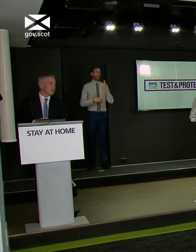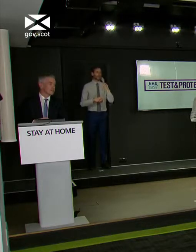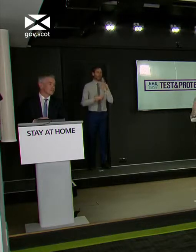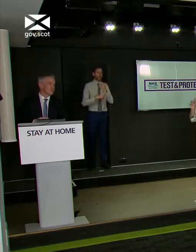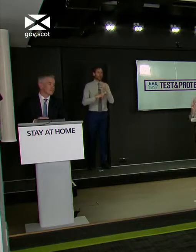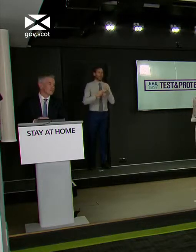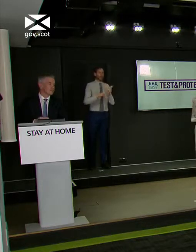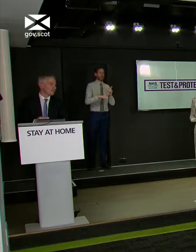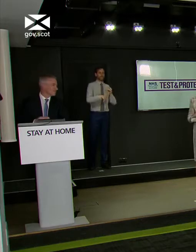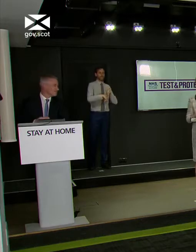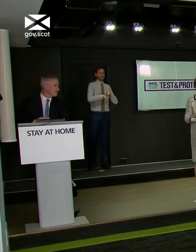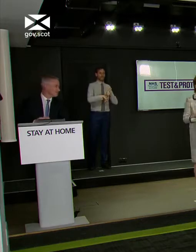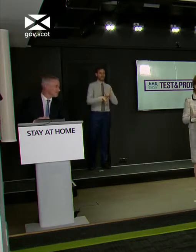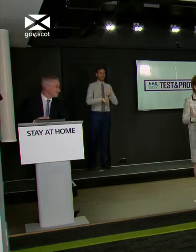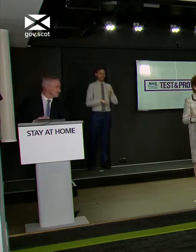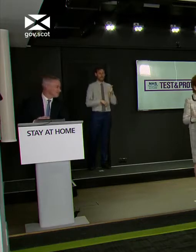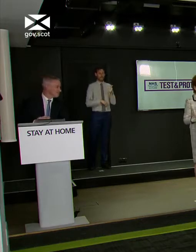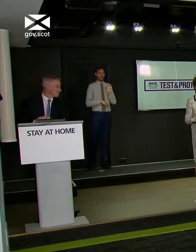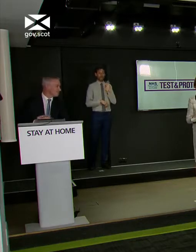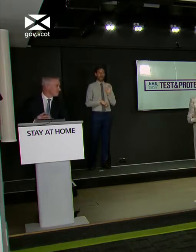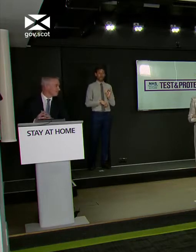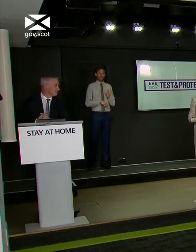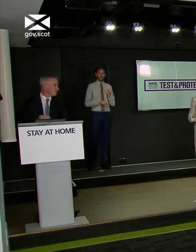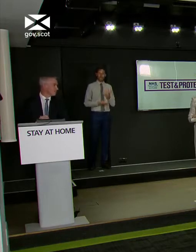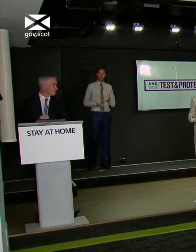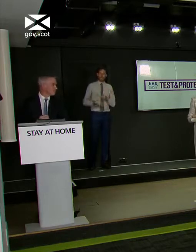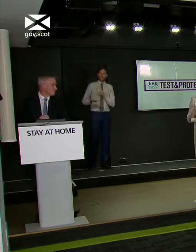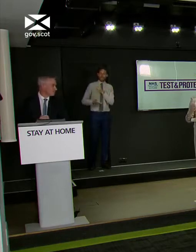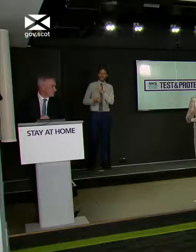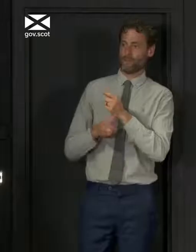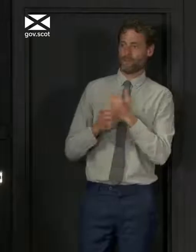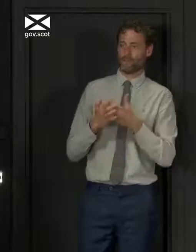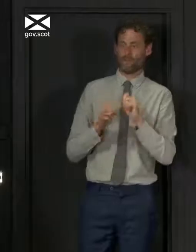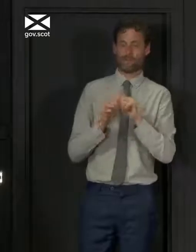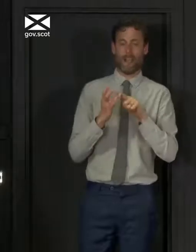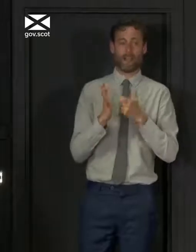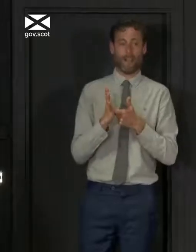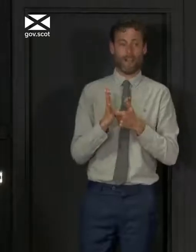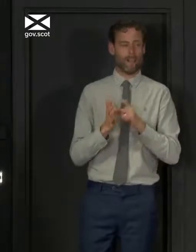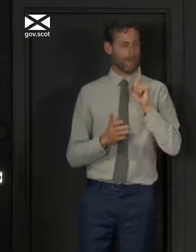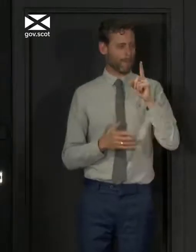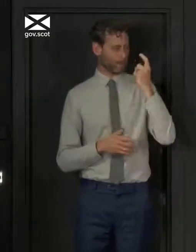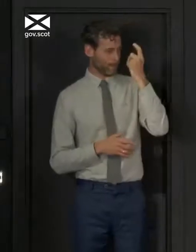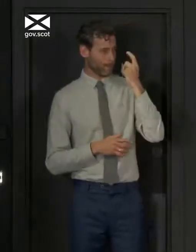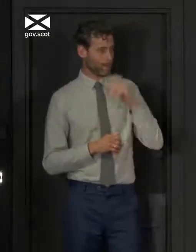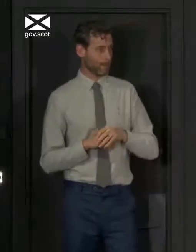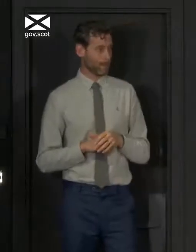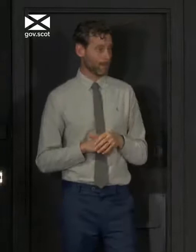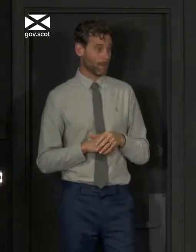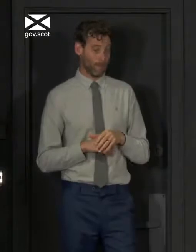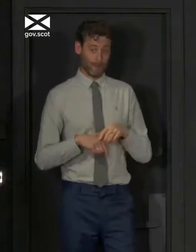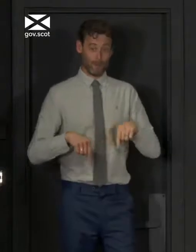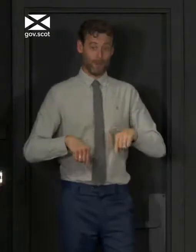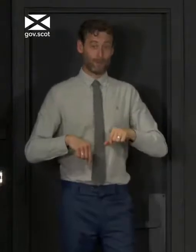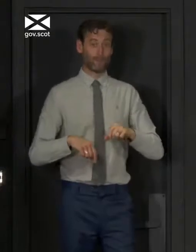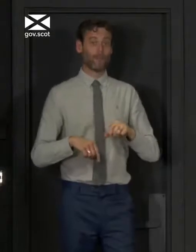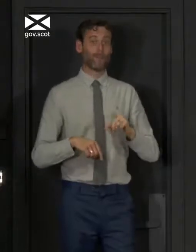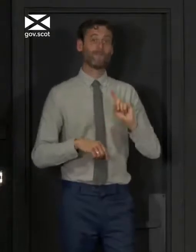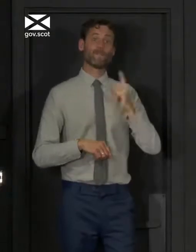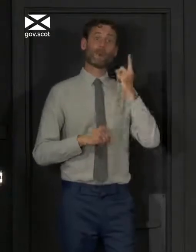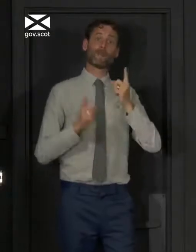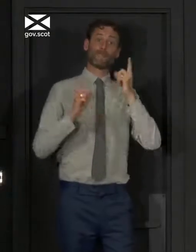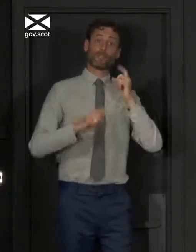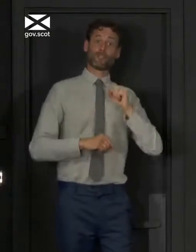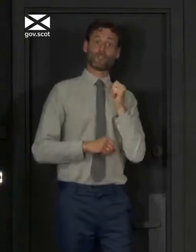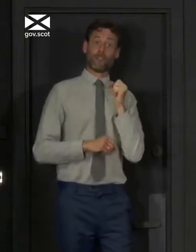That's a really good question, actually, and I'm going to hand over to Gregor. But I'll just reflect on the fact that it's probably not often a First Minister